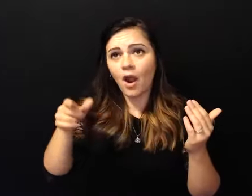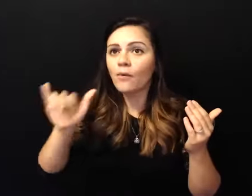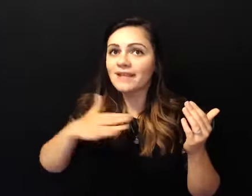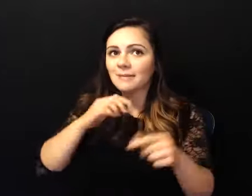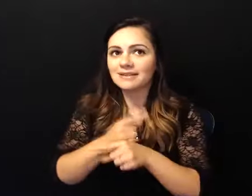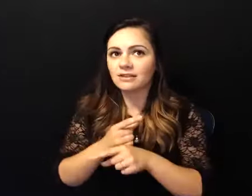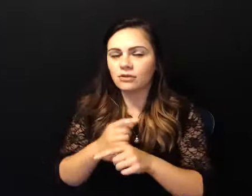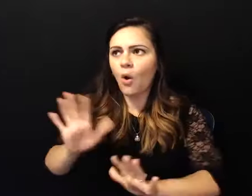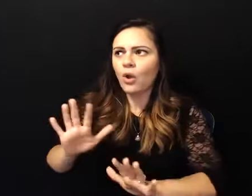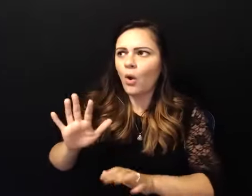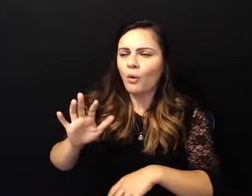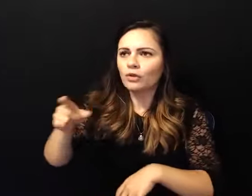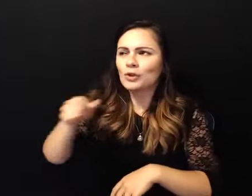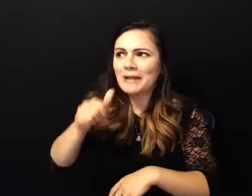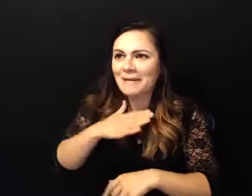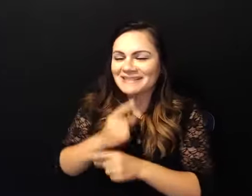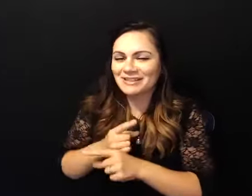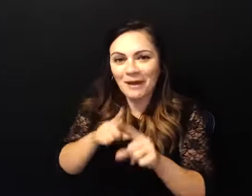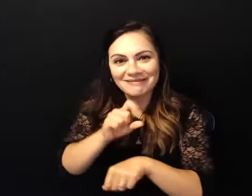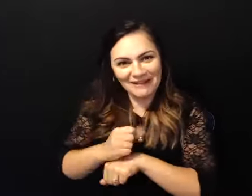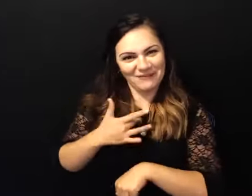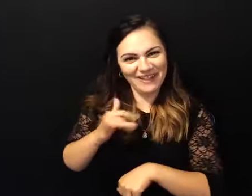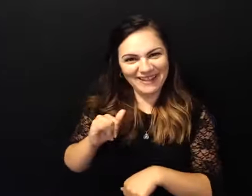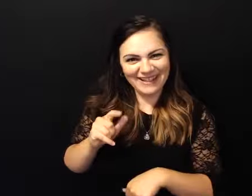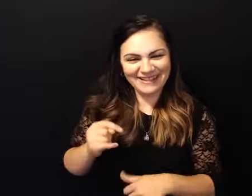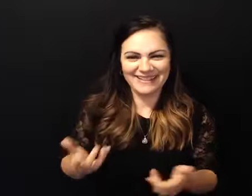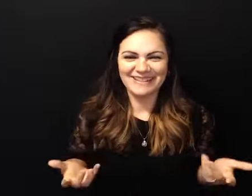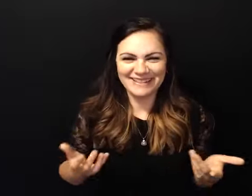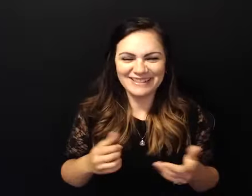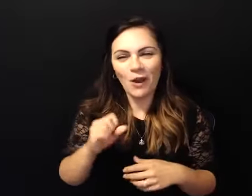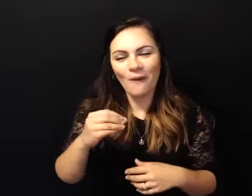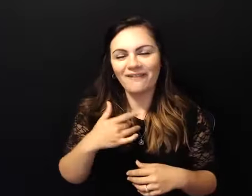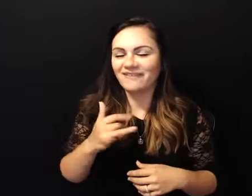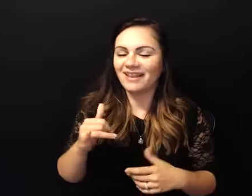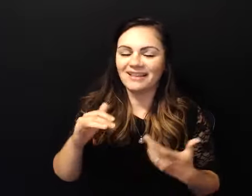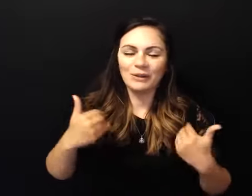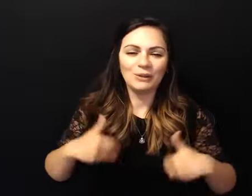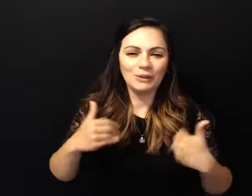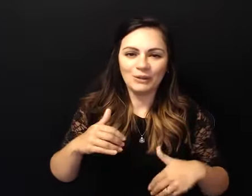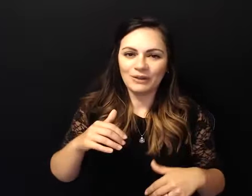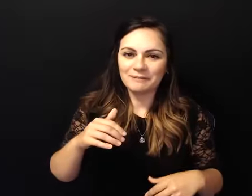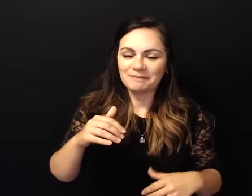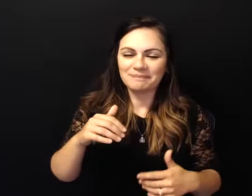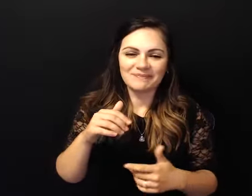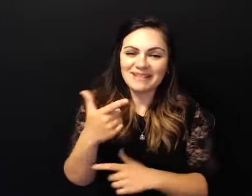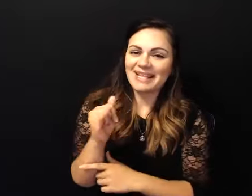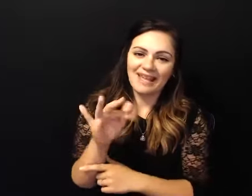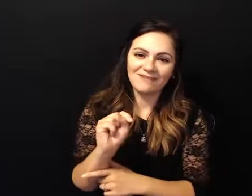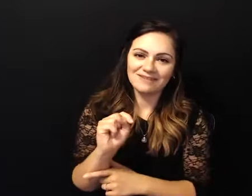you're my family and i think that is such a gift and i'm very grateful to be asked to speak and i'm very grateful that you let me have your